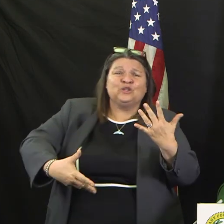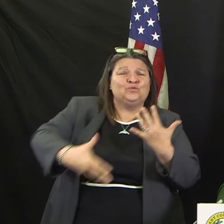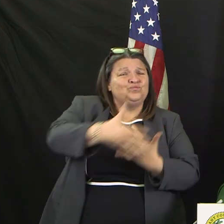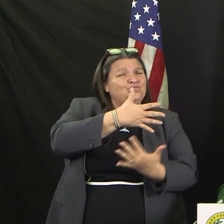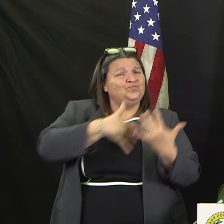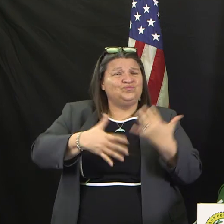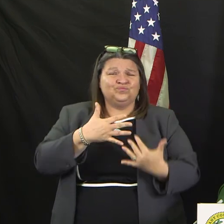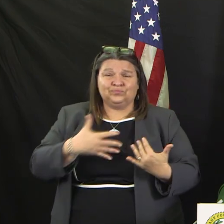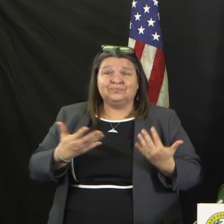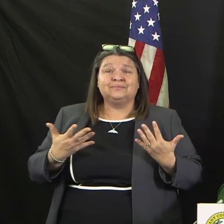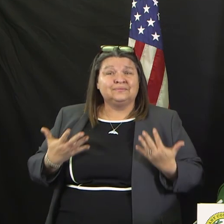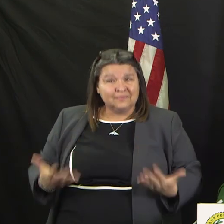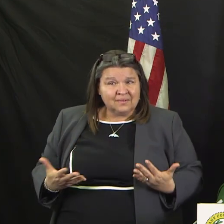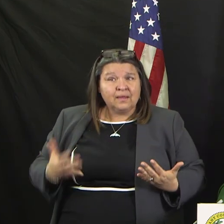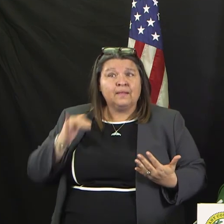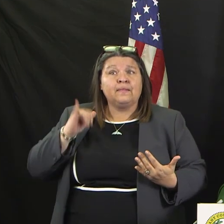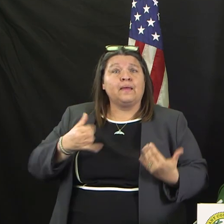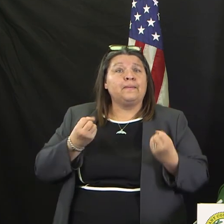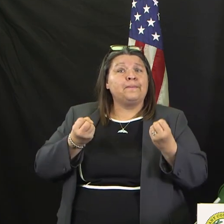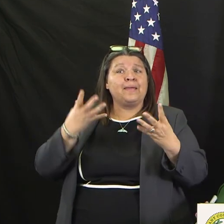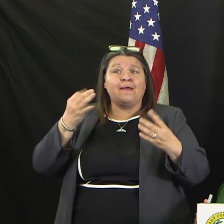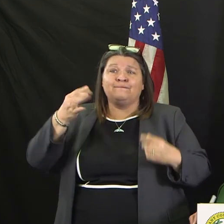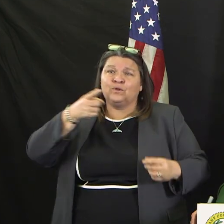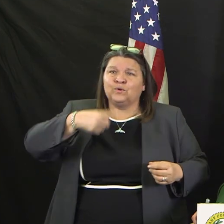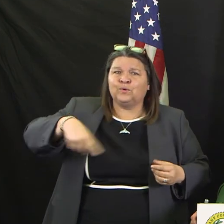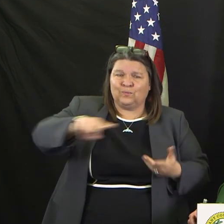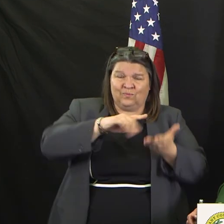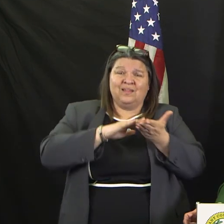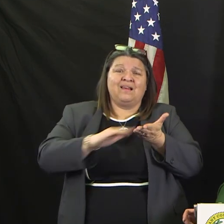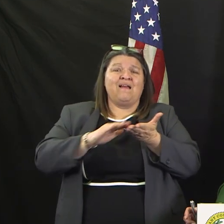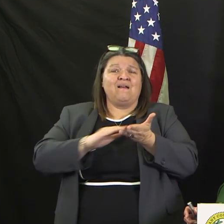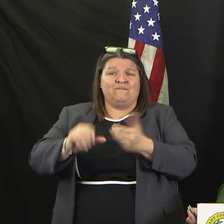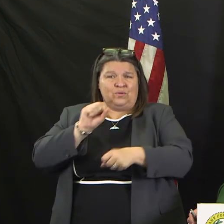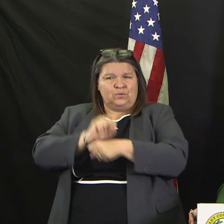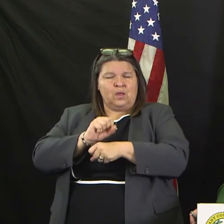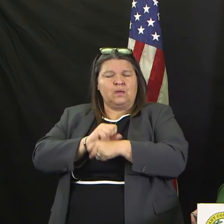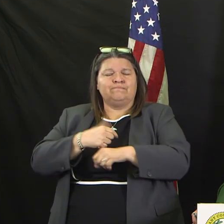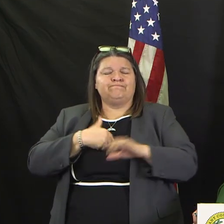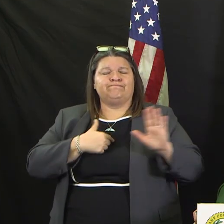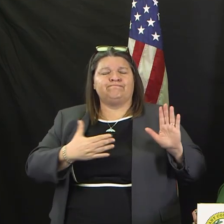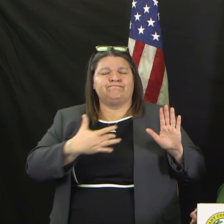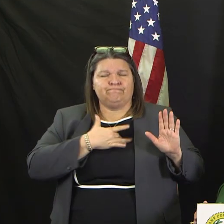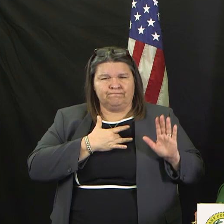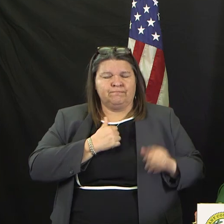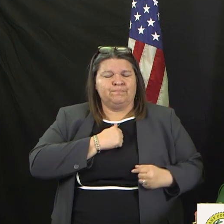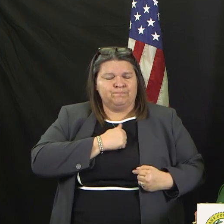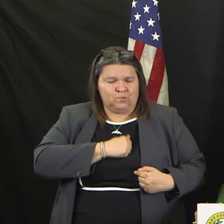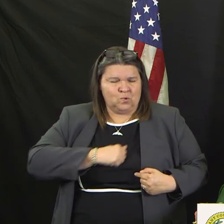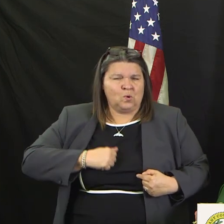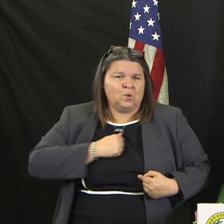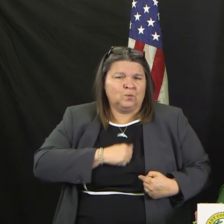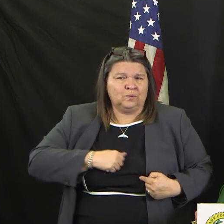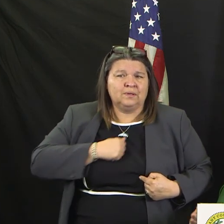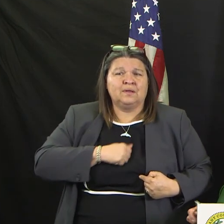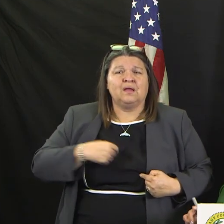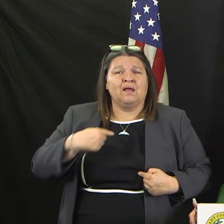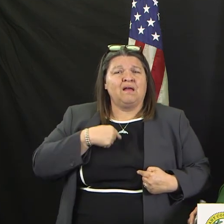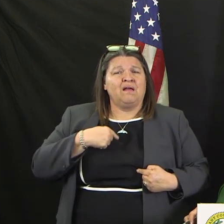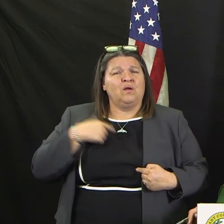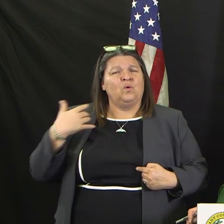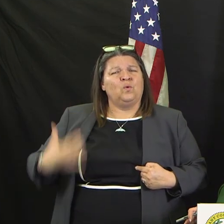result of these directives, my heart goes out to you. It truly is an awful and unprecedented